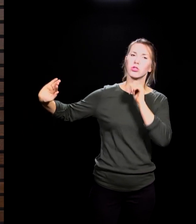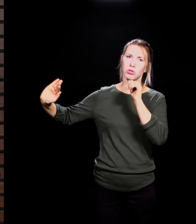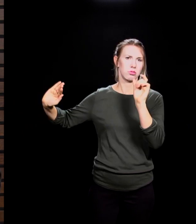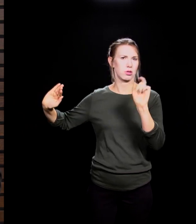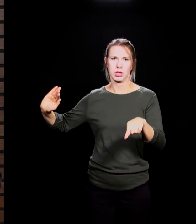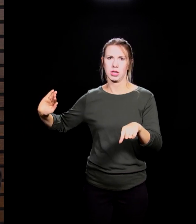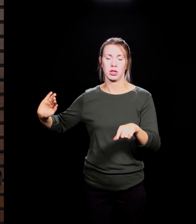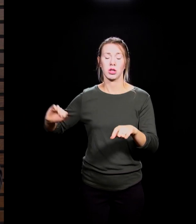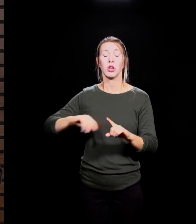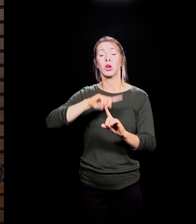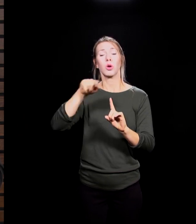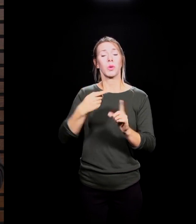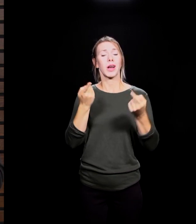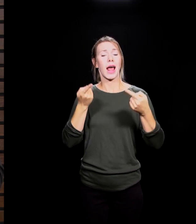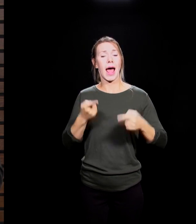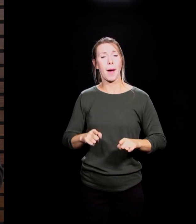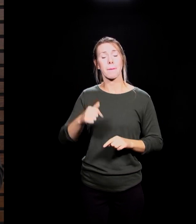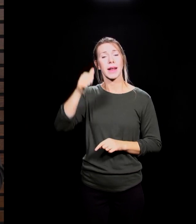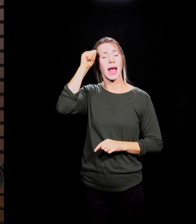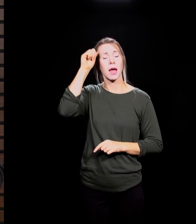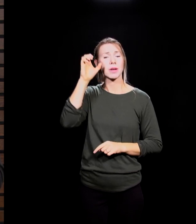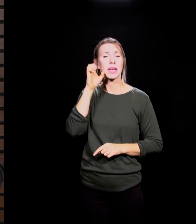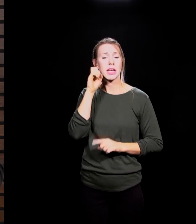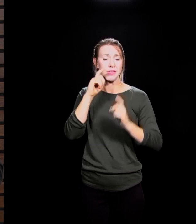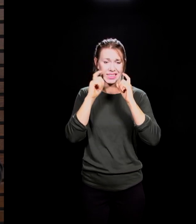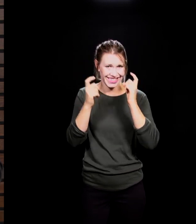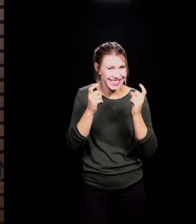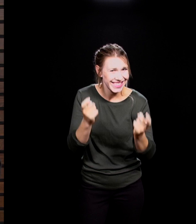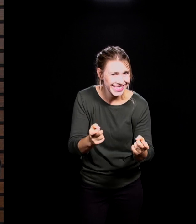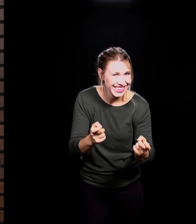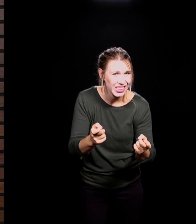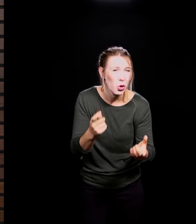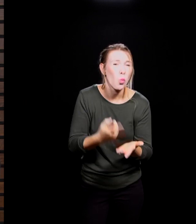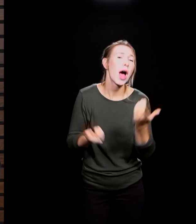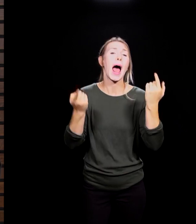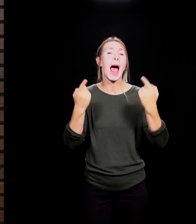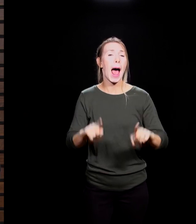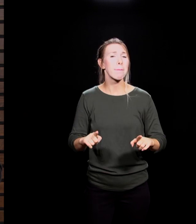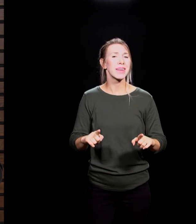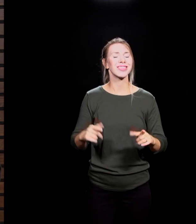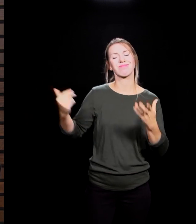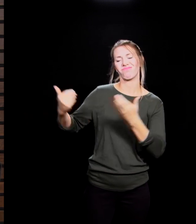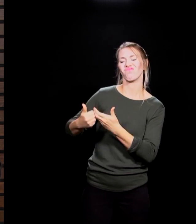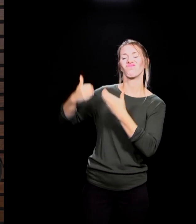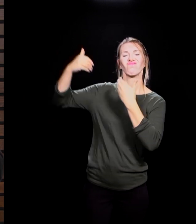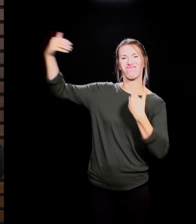sinned, they separated themselves from God. And what's even more tragic is they then passed that separation down